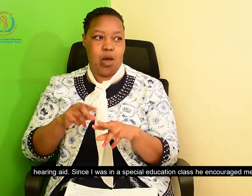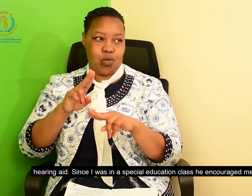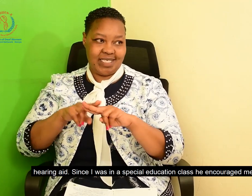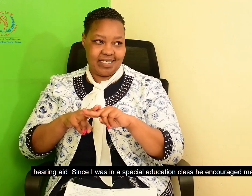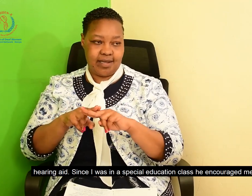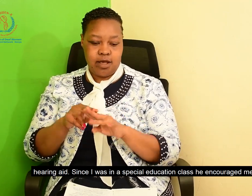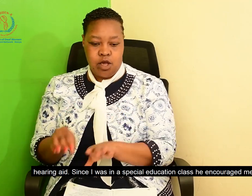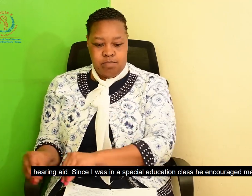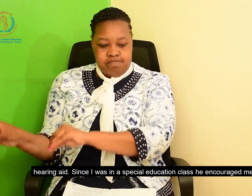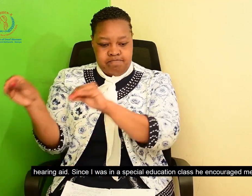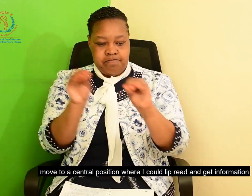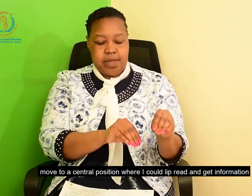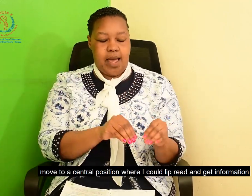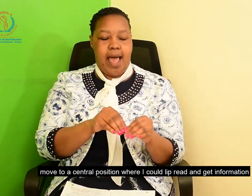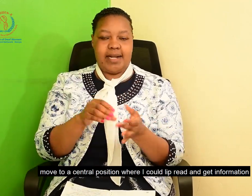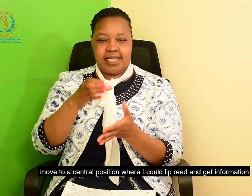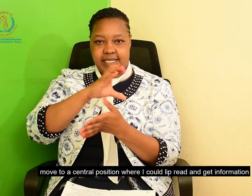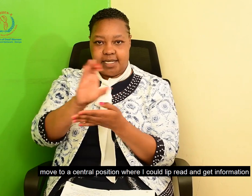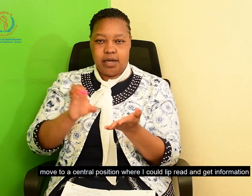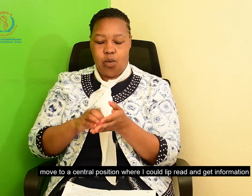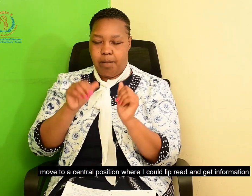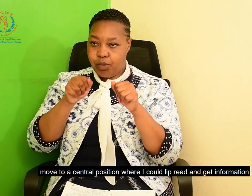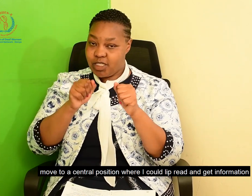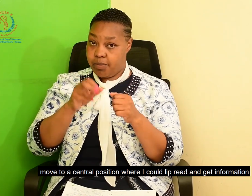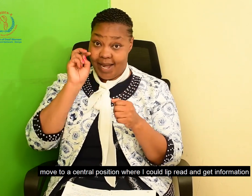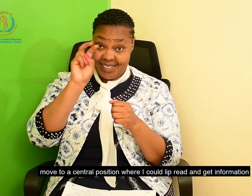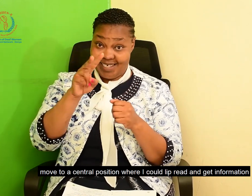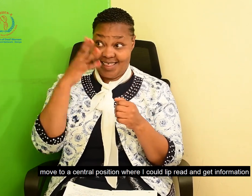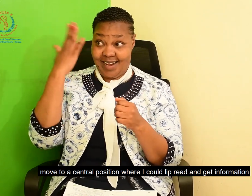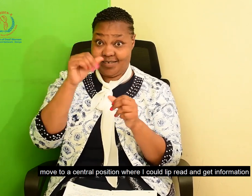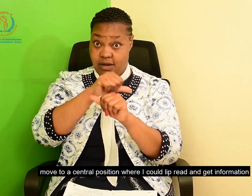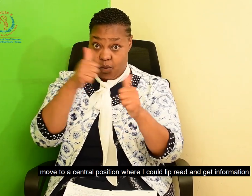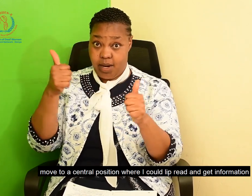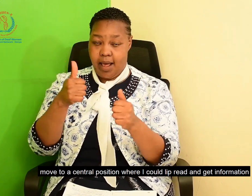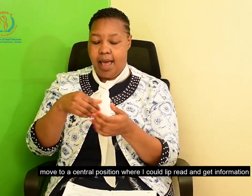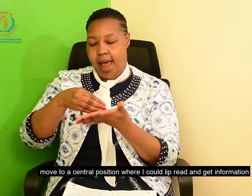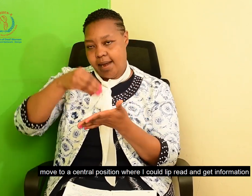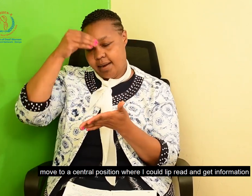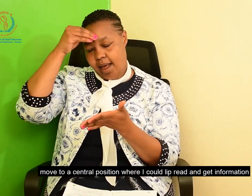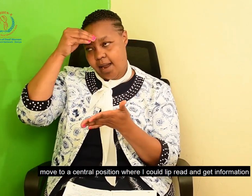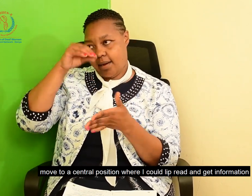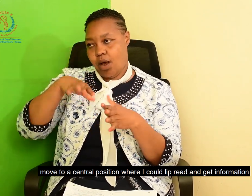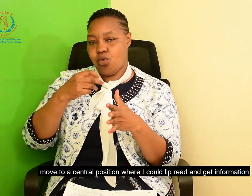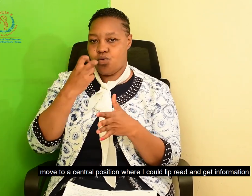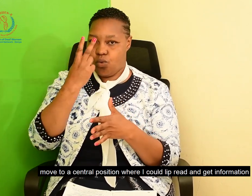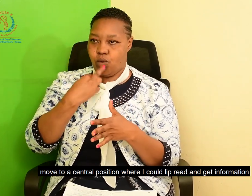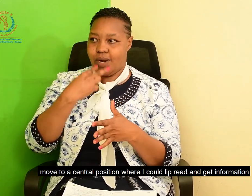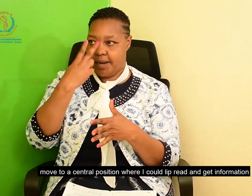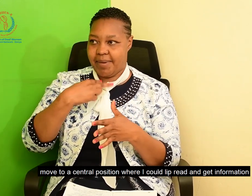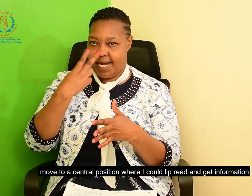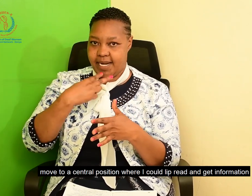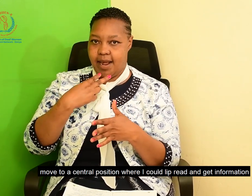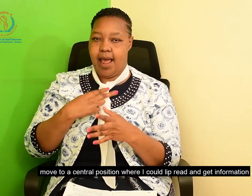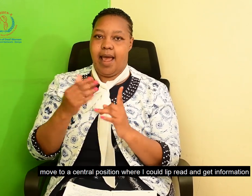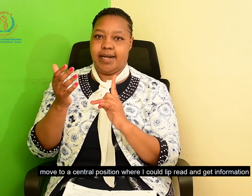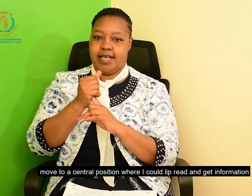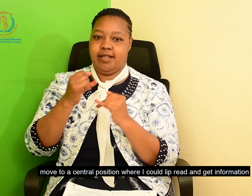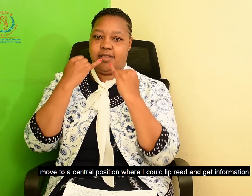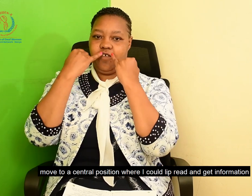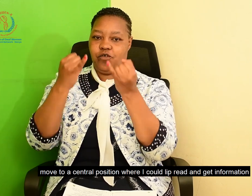he would encourage me to move from a position where I was seated to a central position where I would be able to lip read